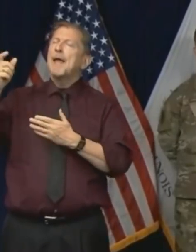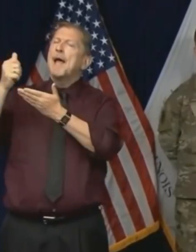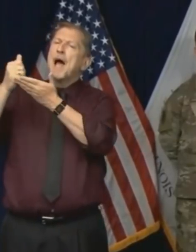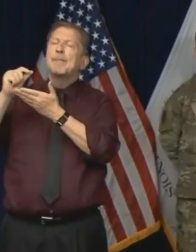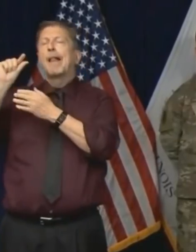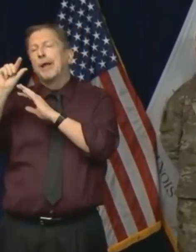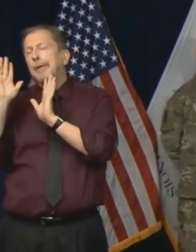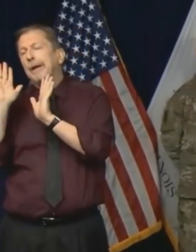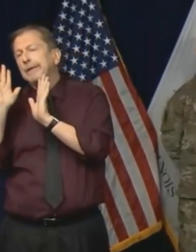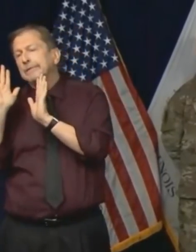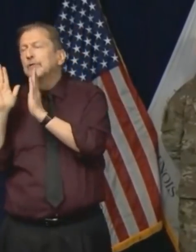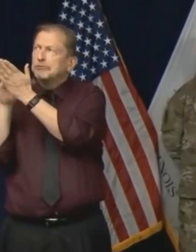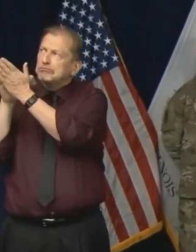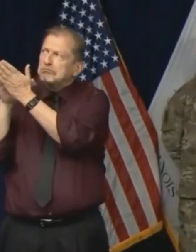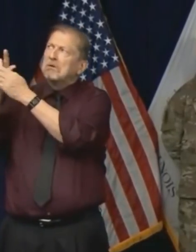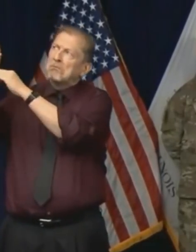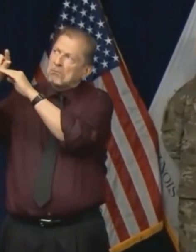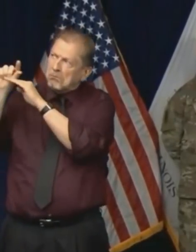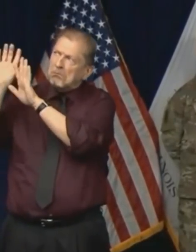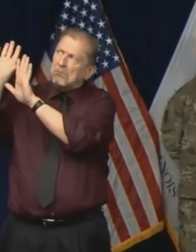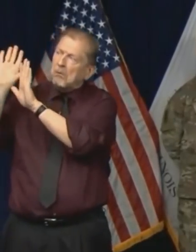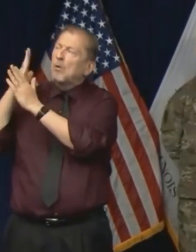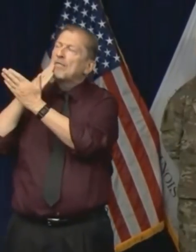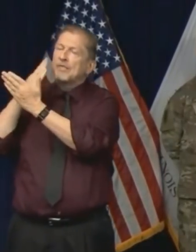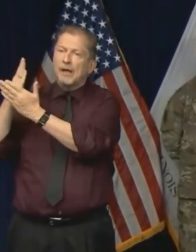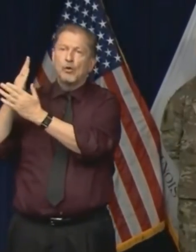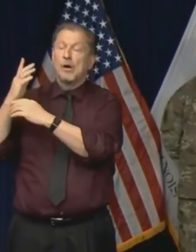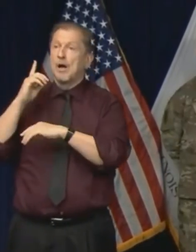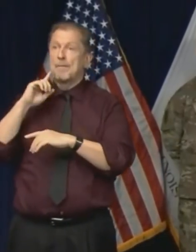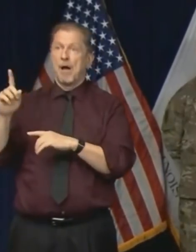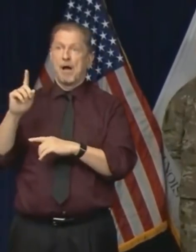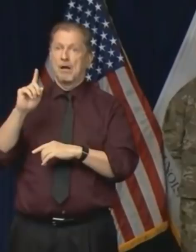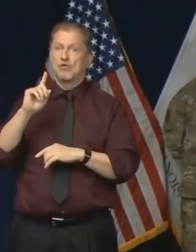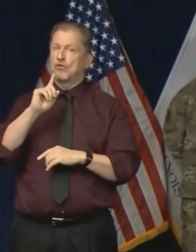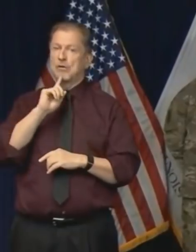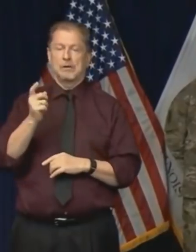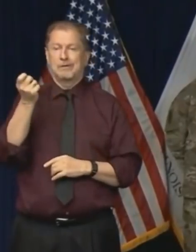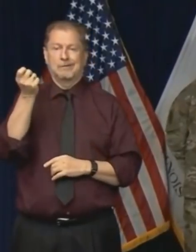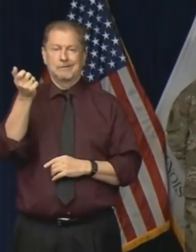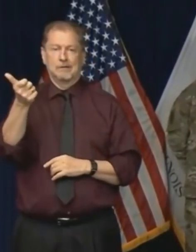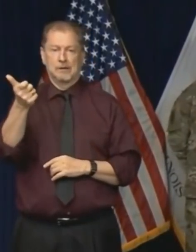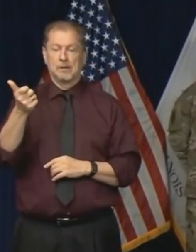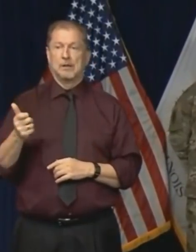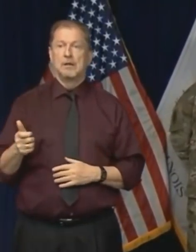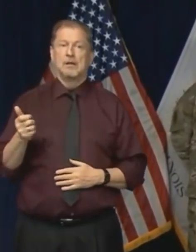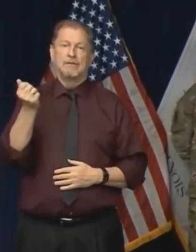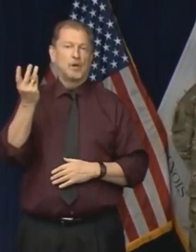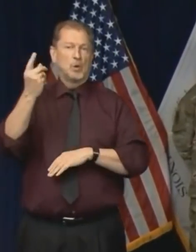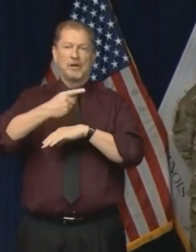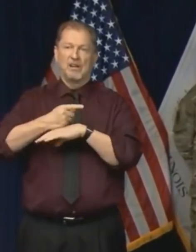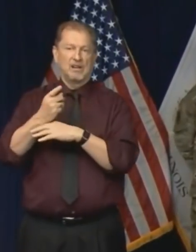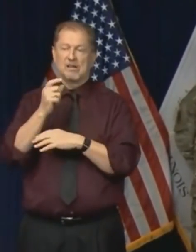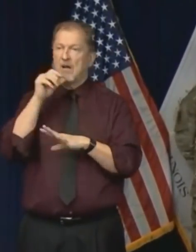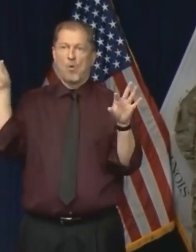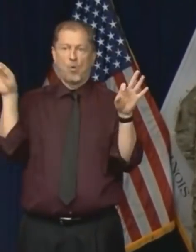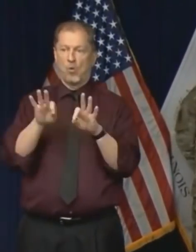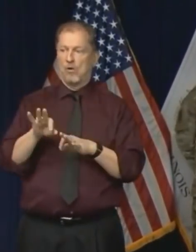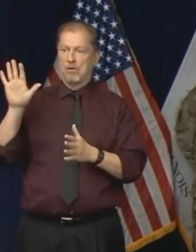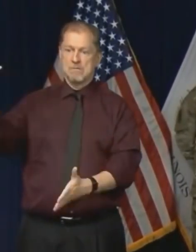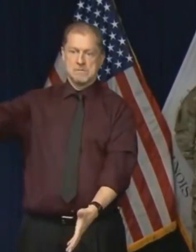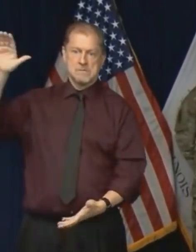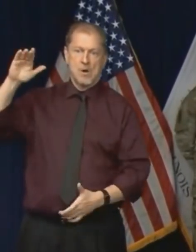They've helped. And I want to give credit for what we've gotten from the federal government. But it's only really, in the end, a few days worth of items.